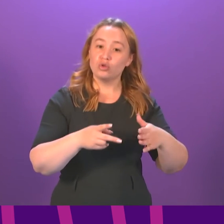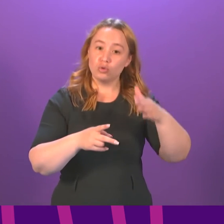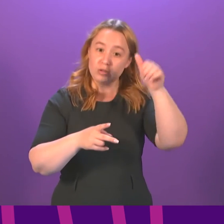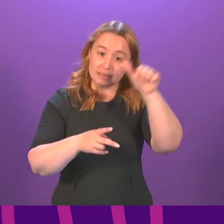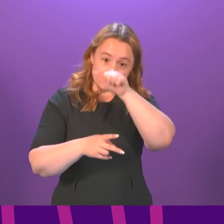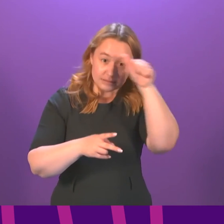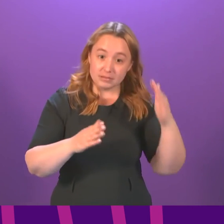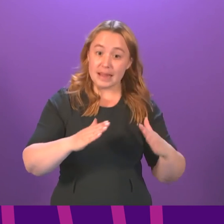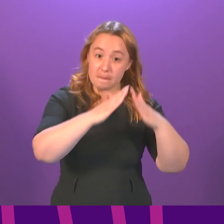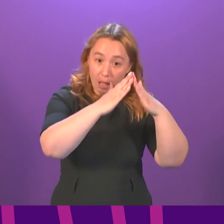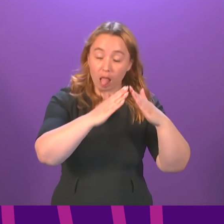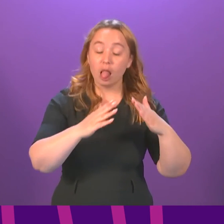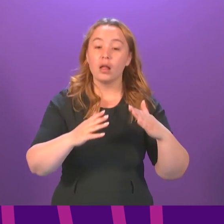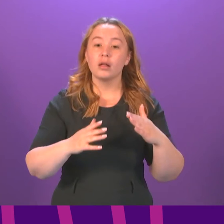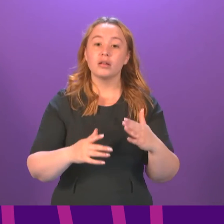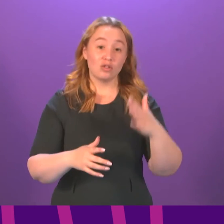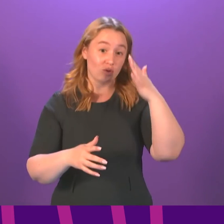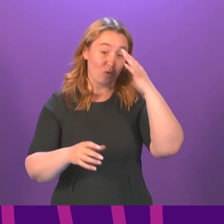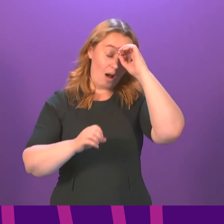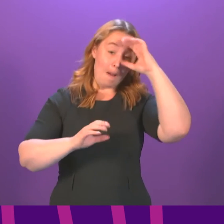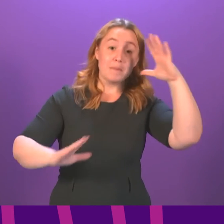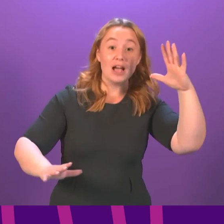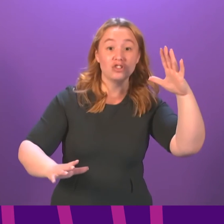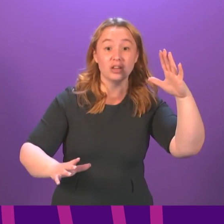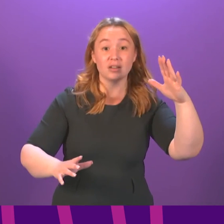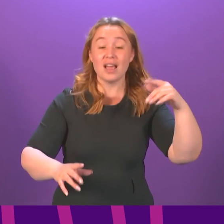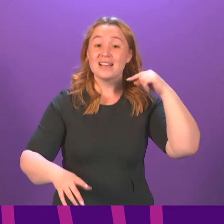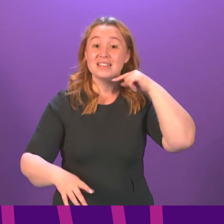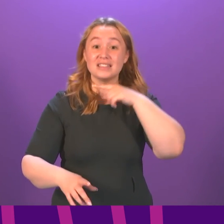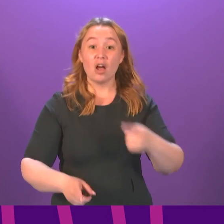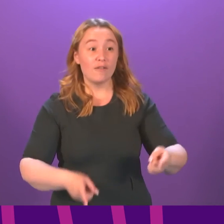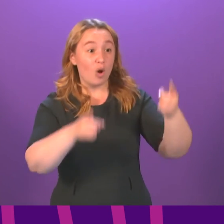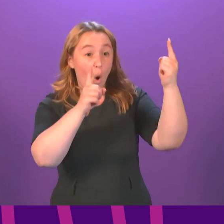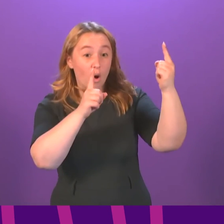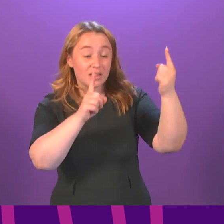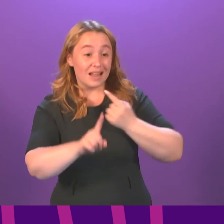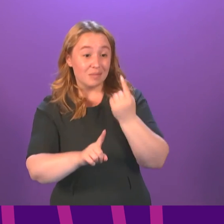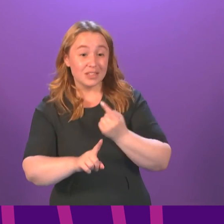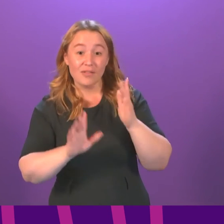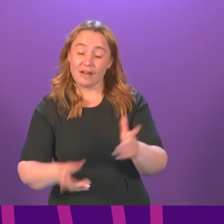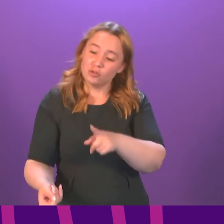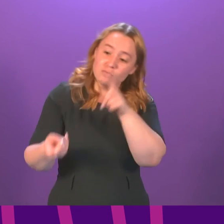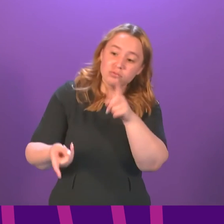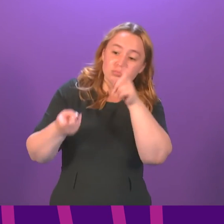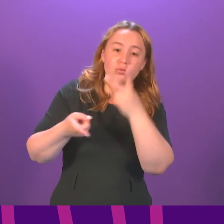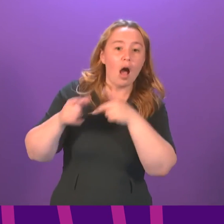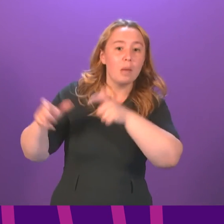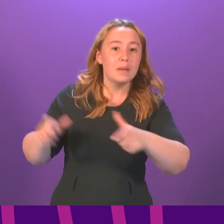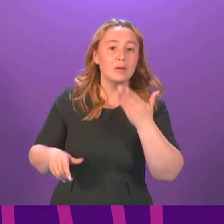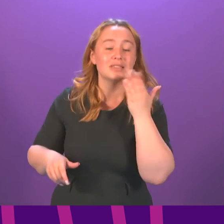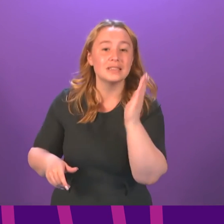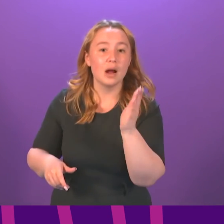Imagine being the son of God and having to listen to other people's sermons. He enjoyed creation,